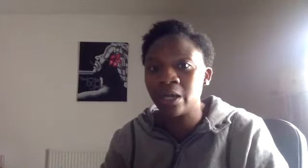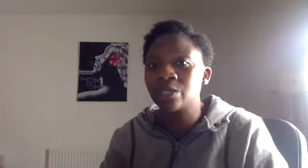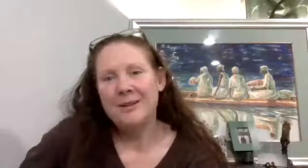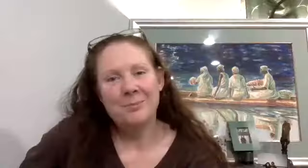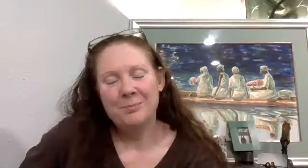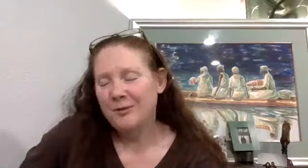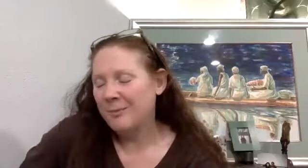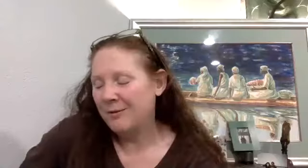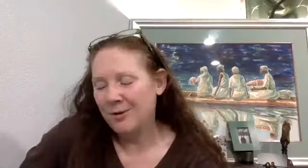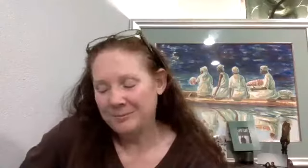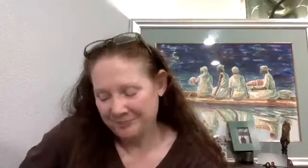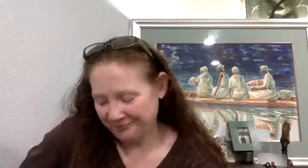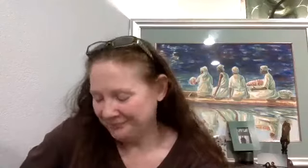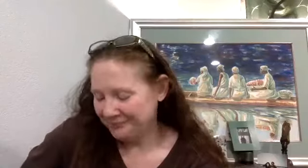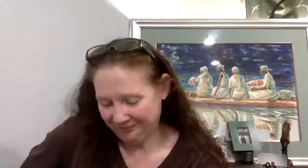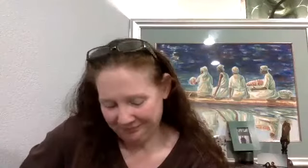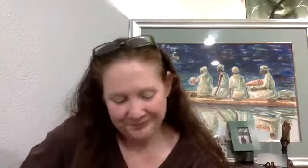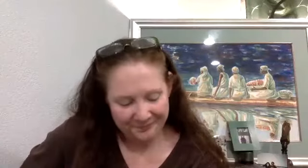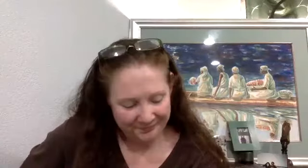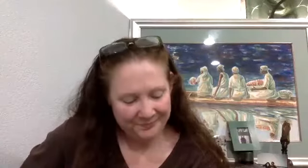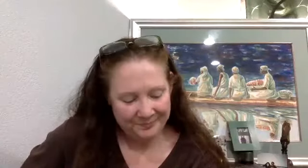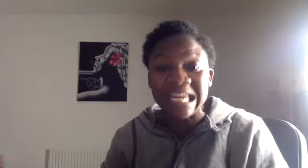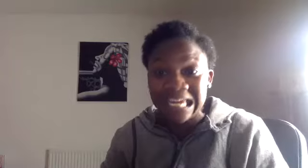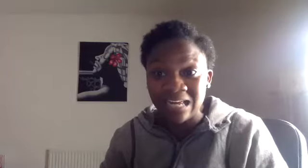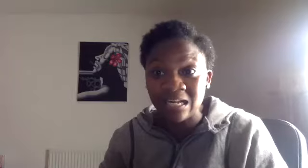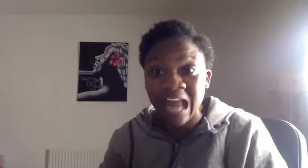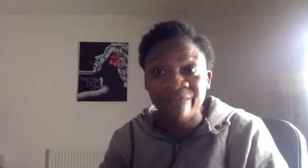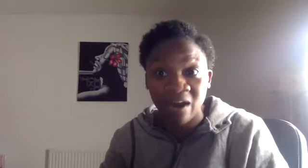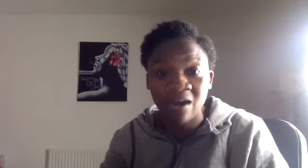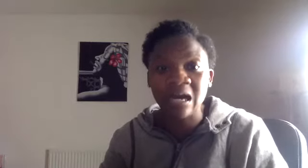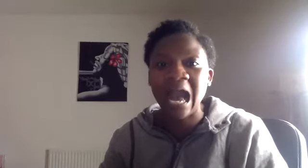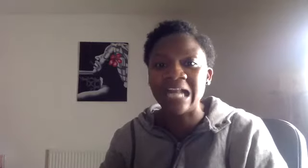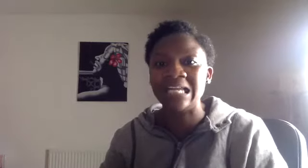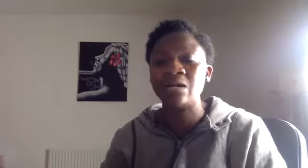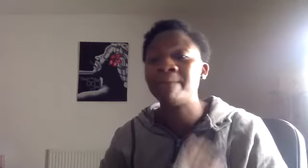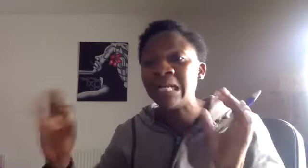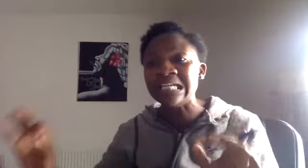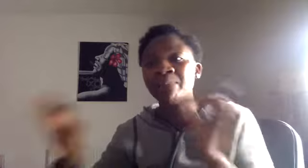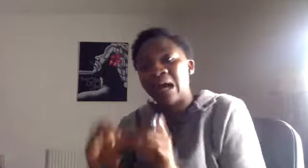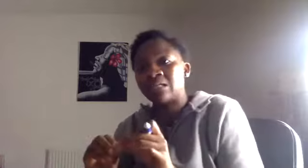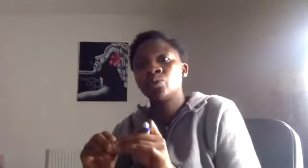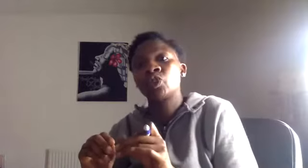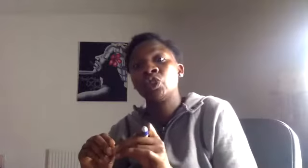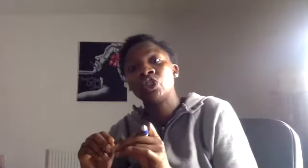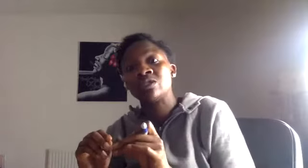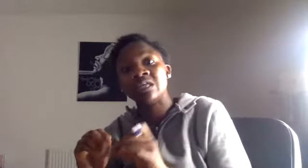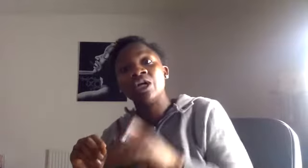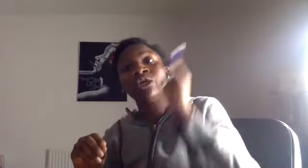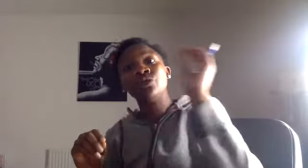So reality is there are never any, never any complete practical solutions that you have